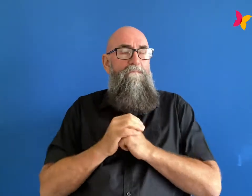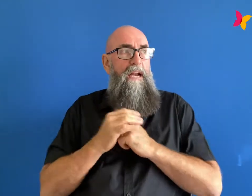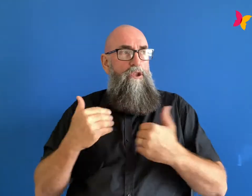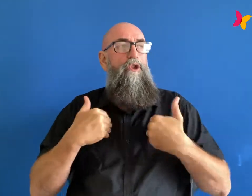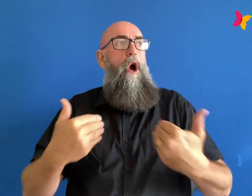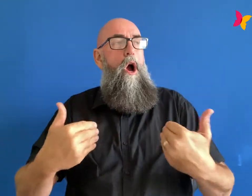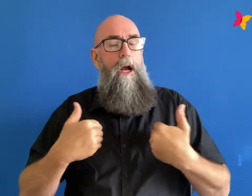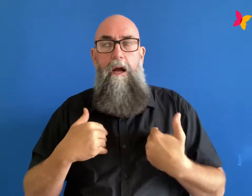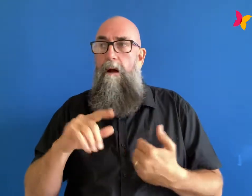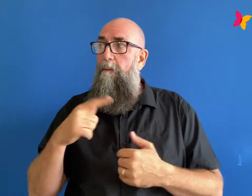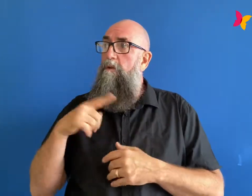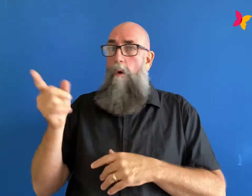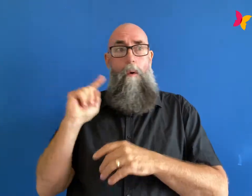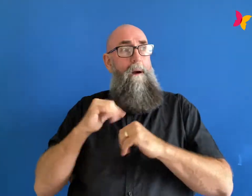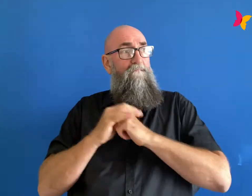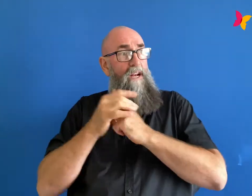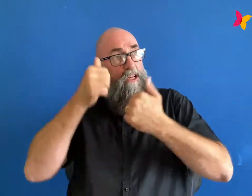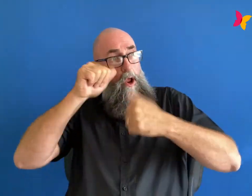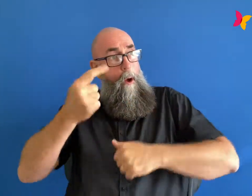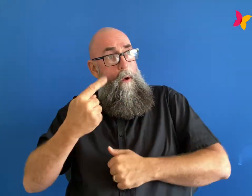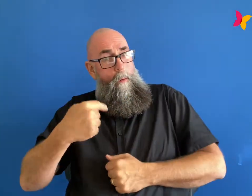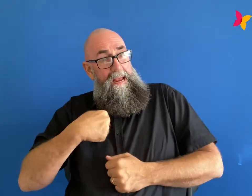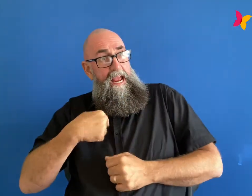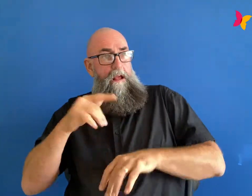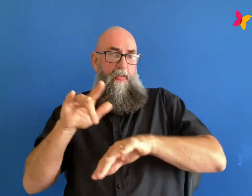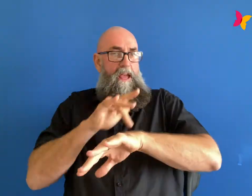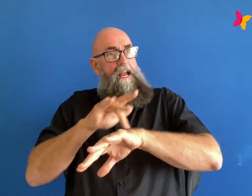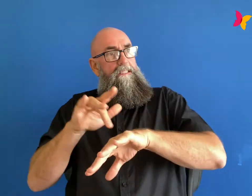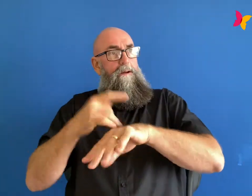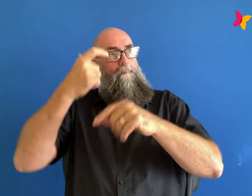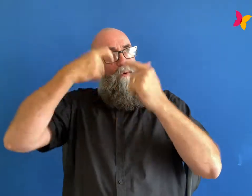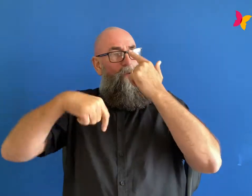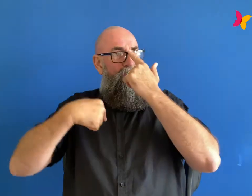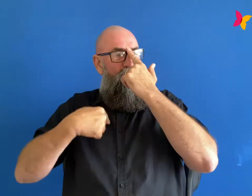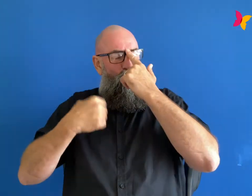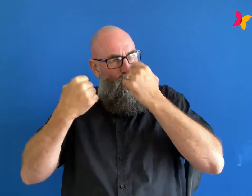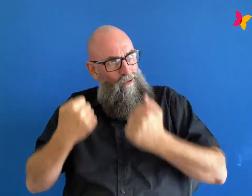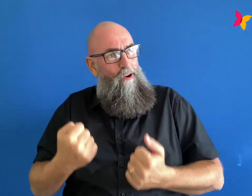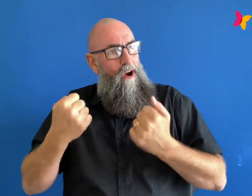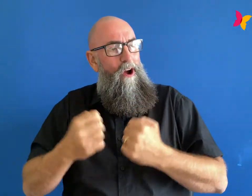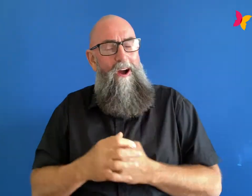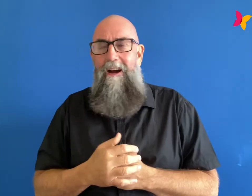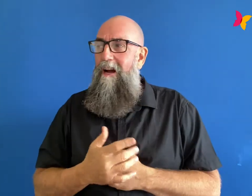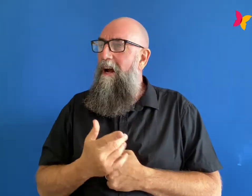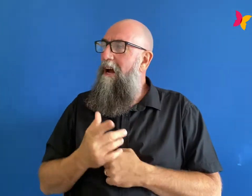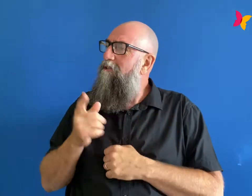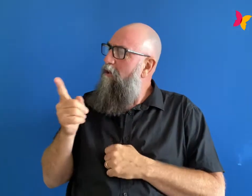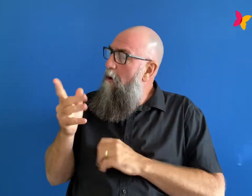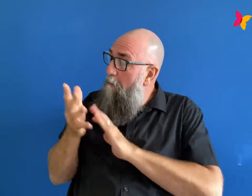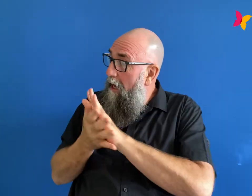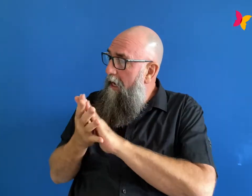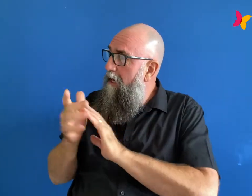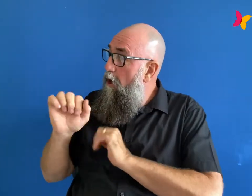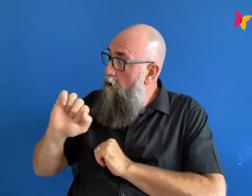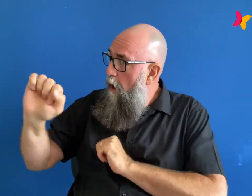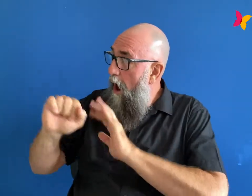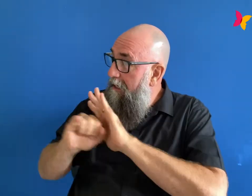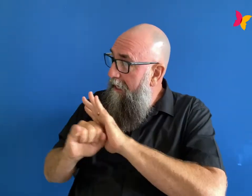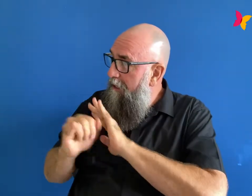person at school that's what you're known for and you really strive for an identity in school you want to be known as the person that does an insert